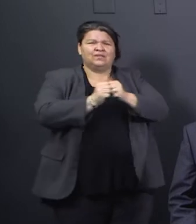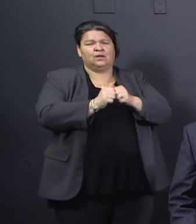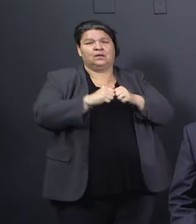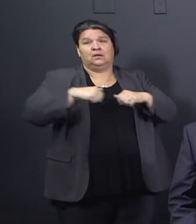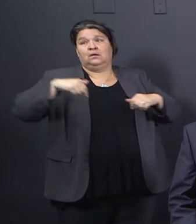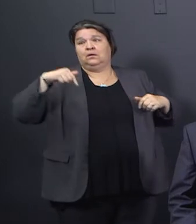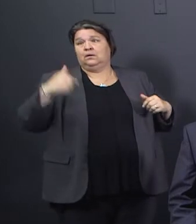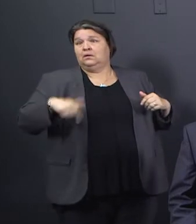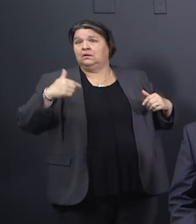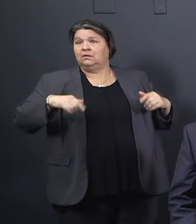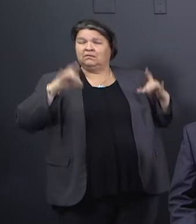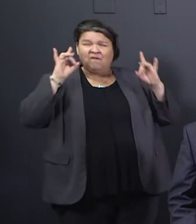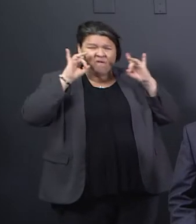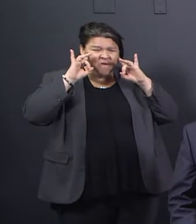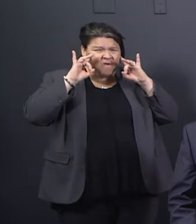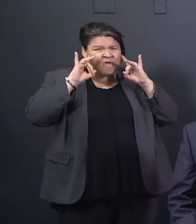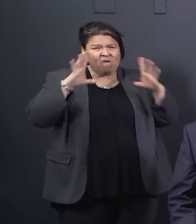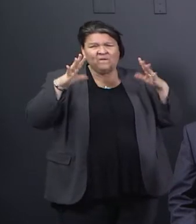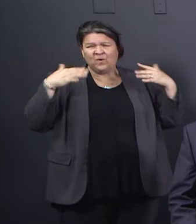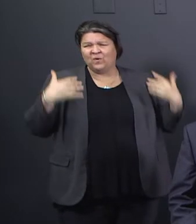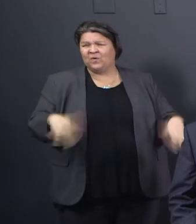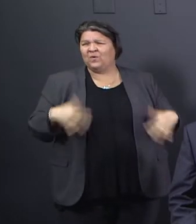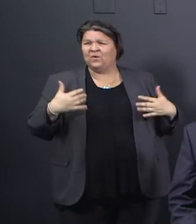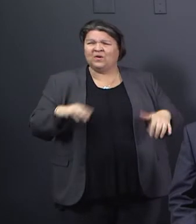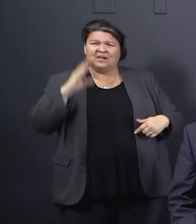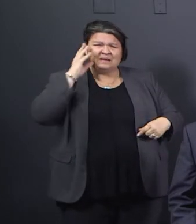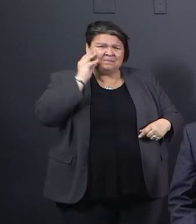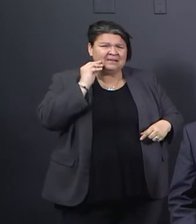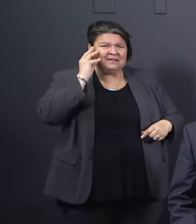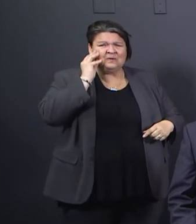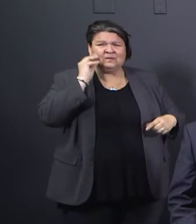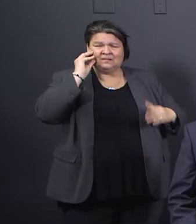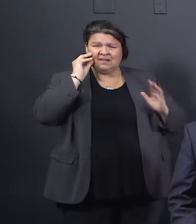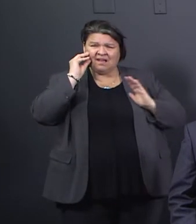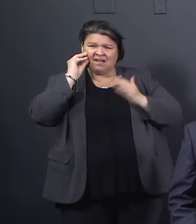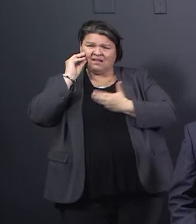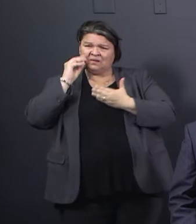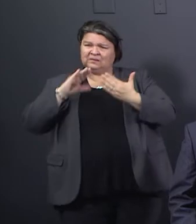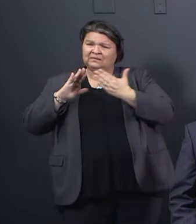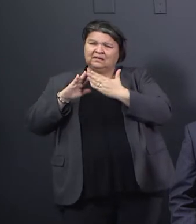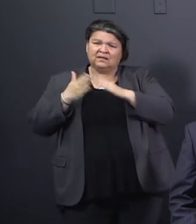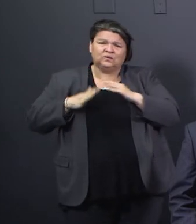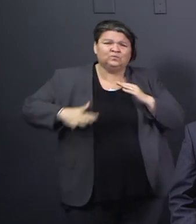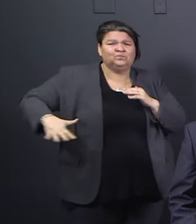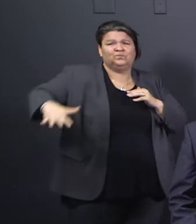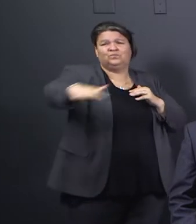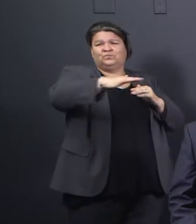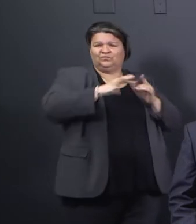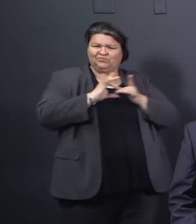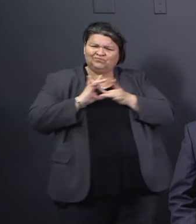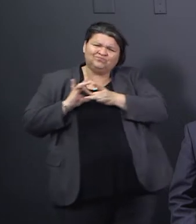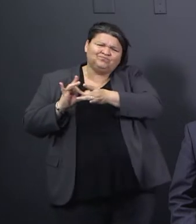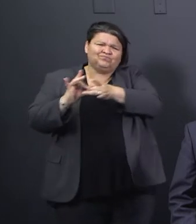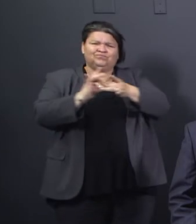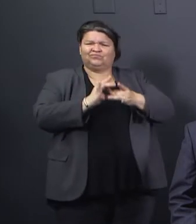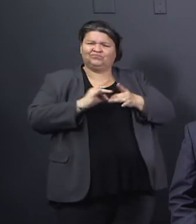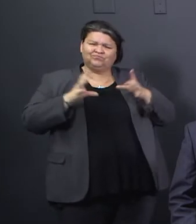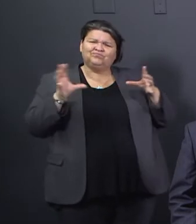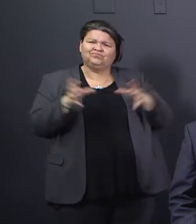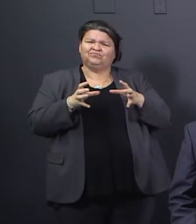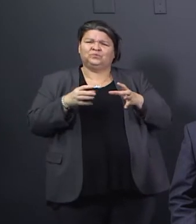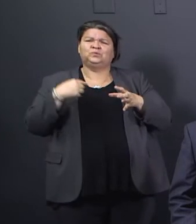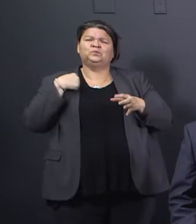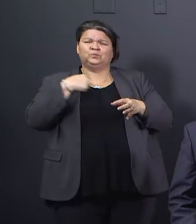but our community is uniting and coming together and I believe we'll see better and better returns all the time.